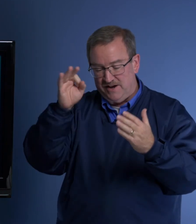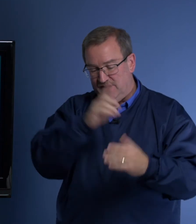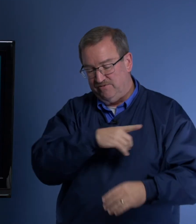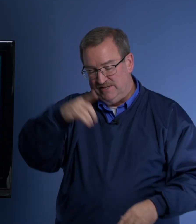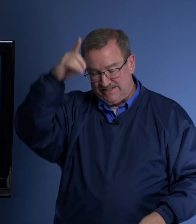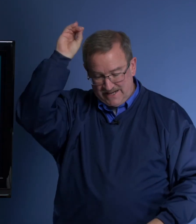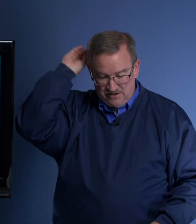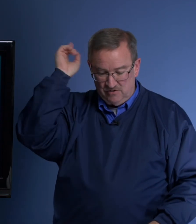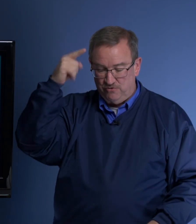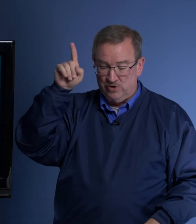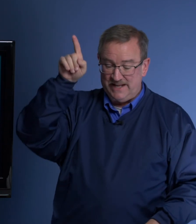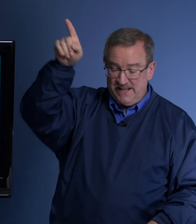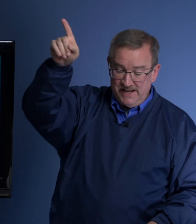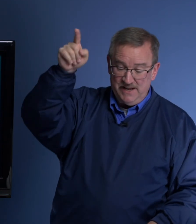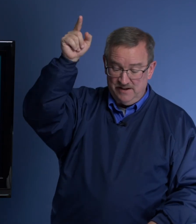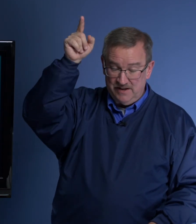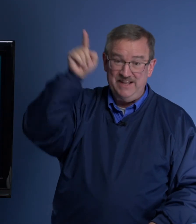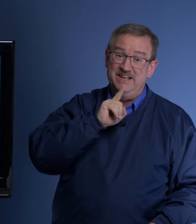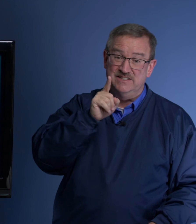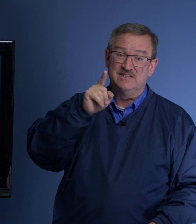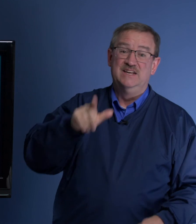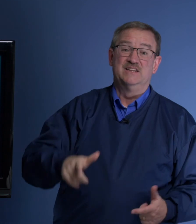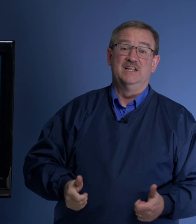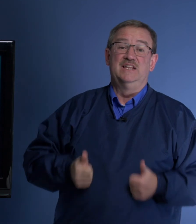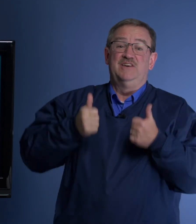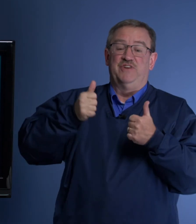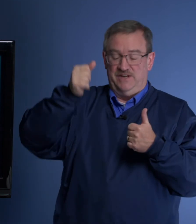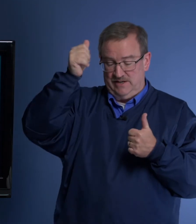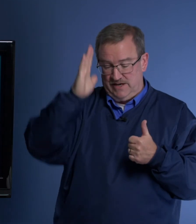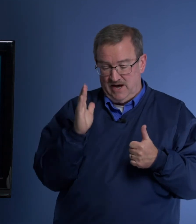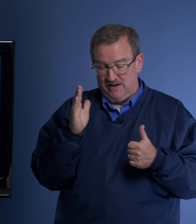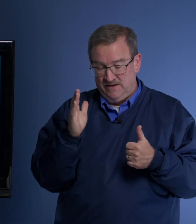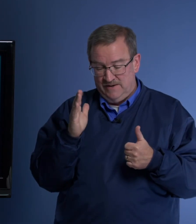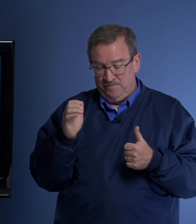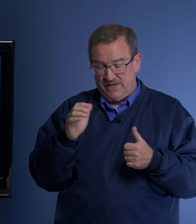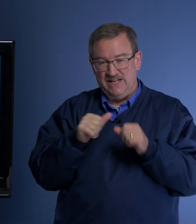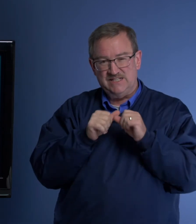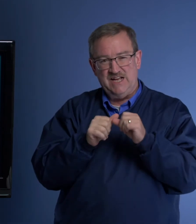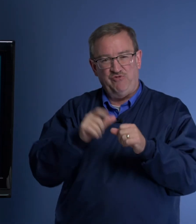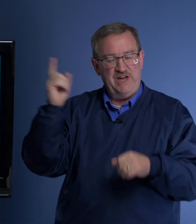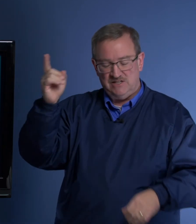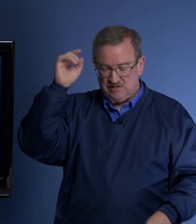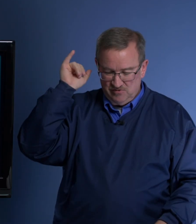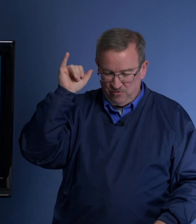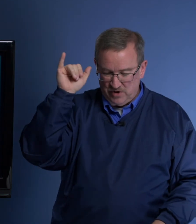of Daniel. For he is the living God and steadfast forever.